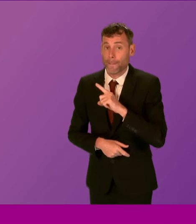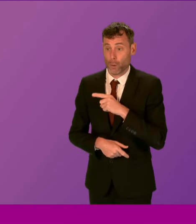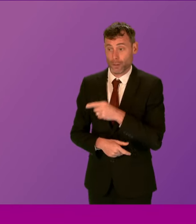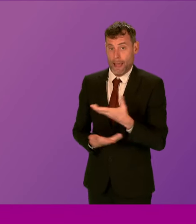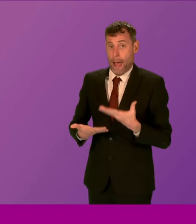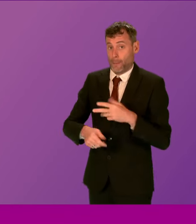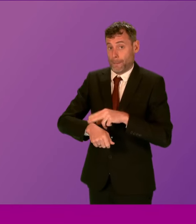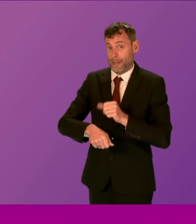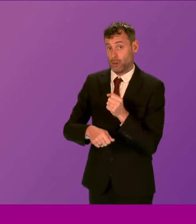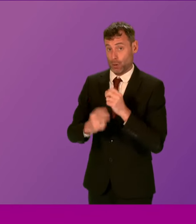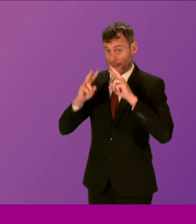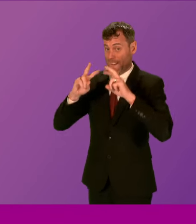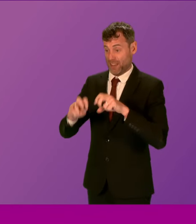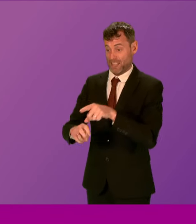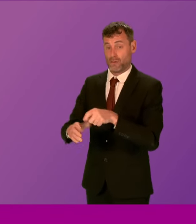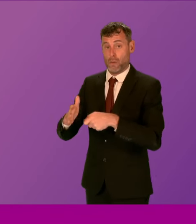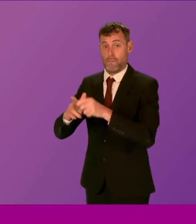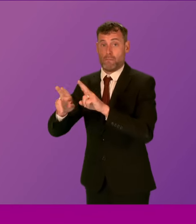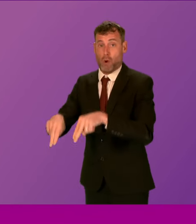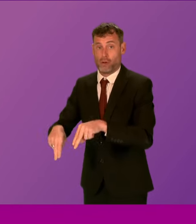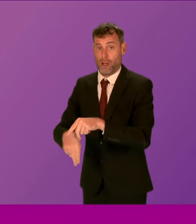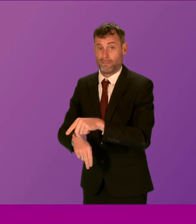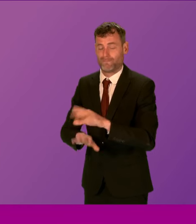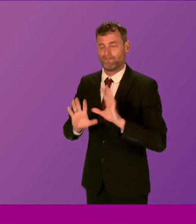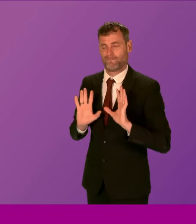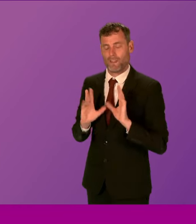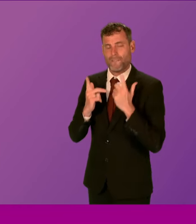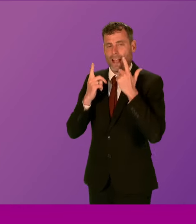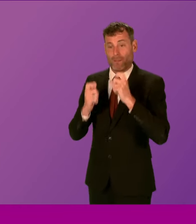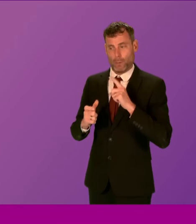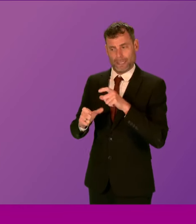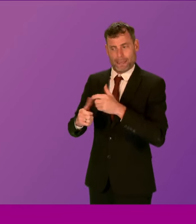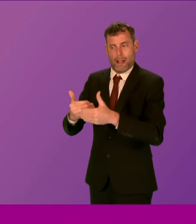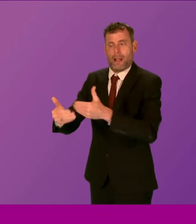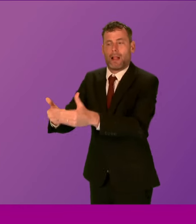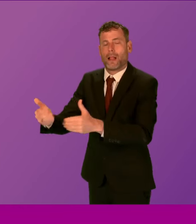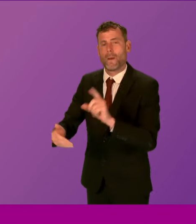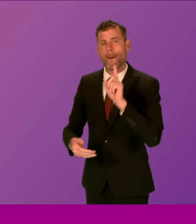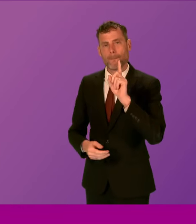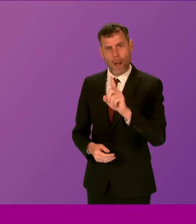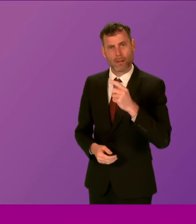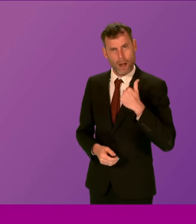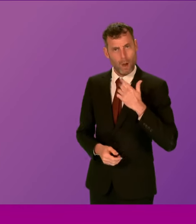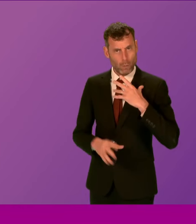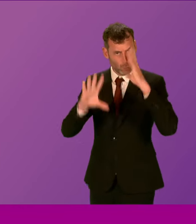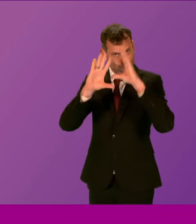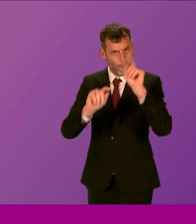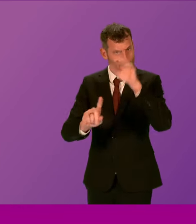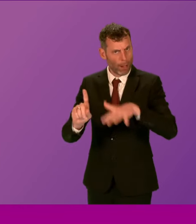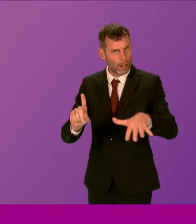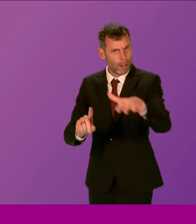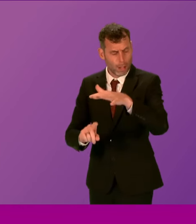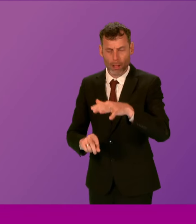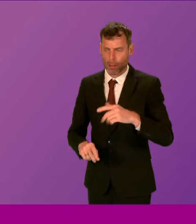investigation. And, of course, it is ongoing. But let me try to give as much reassurance as I can to